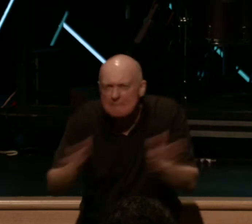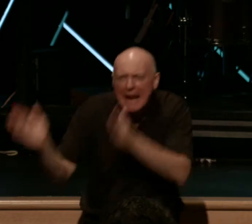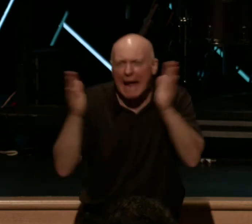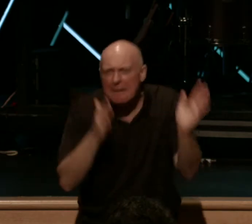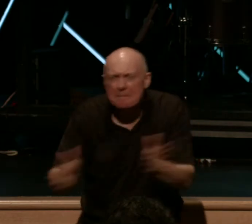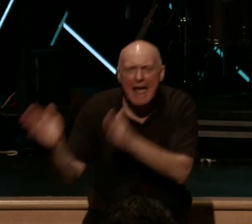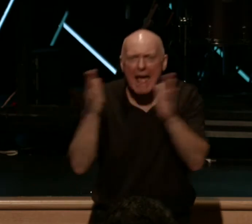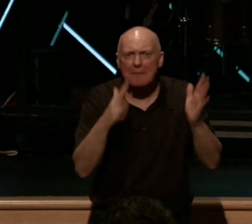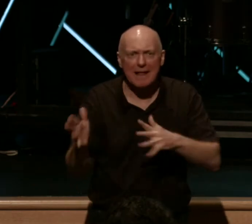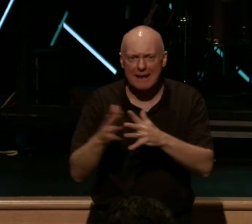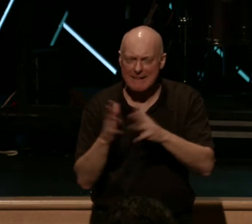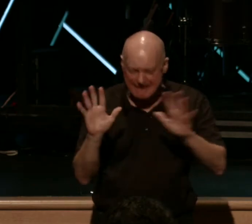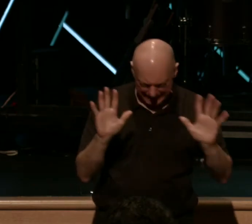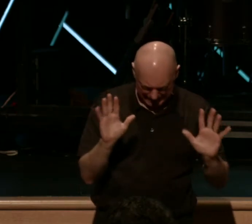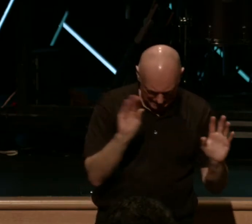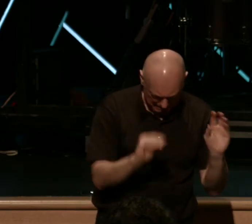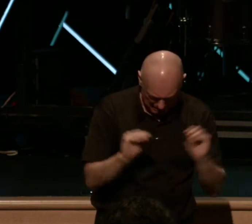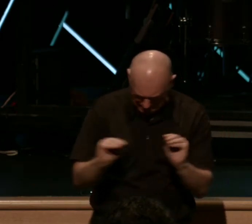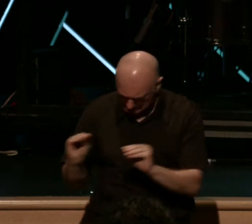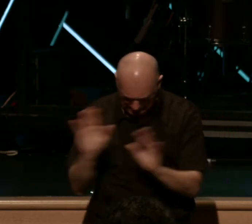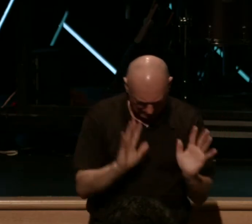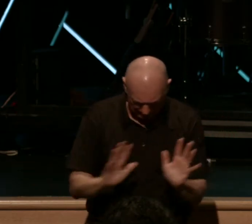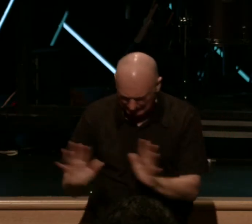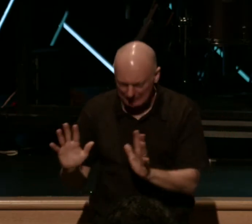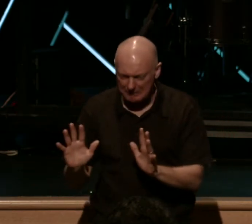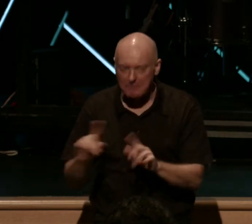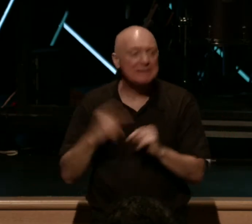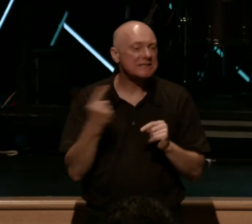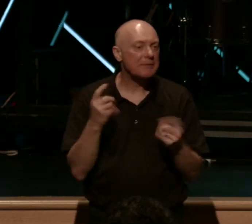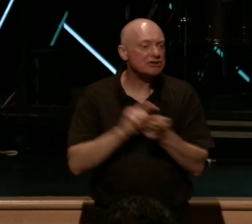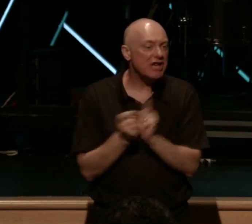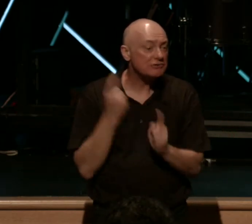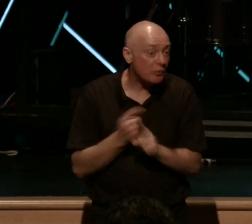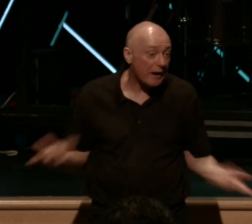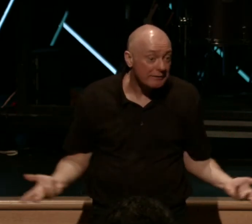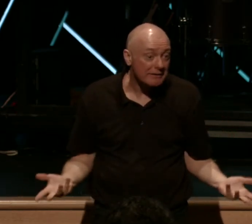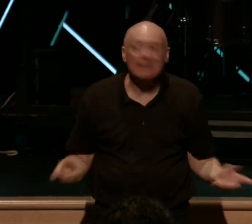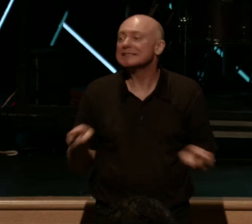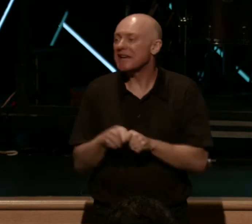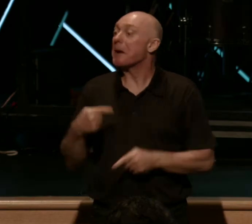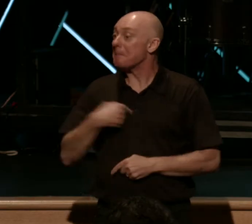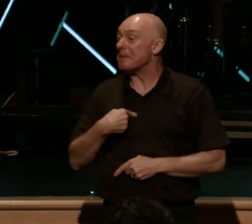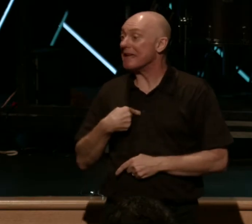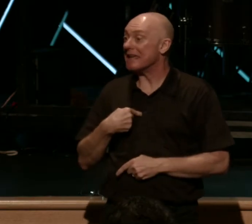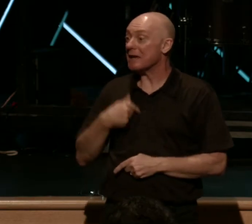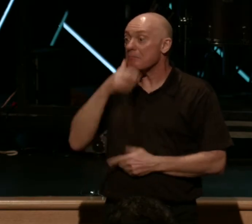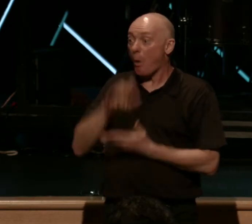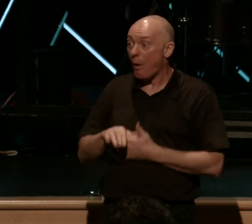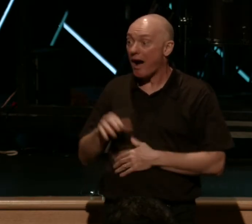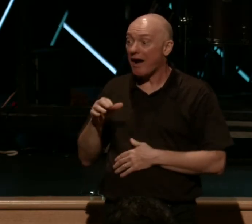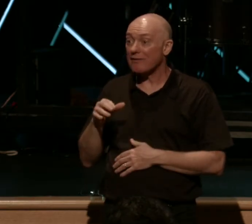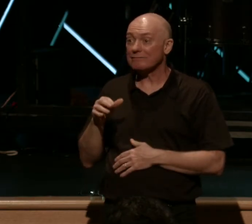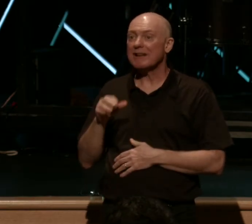and you can put together this great strategy, but things change, right? Candy and I got to the airport. My wife, Candy, we got there